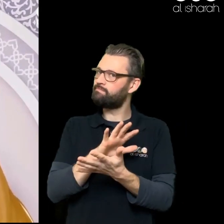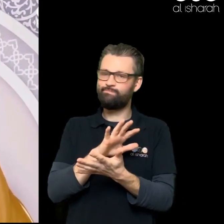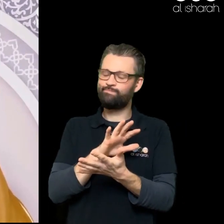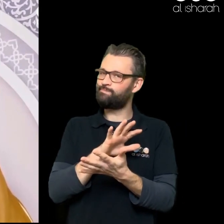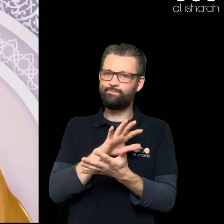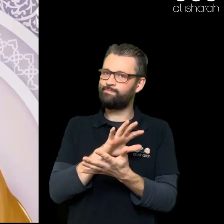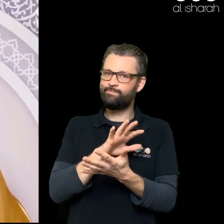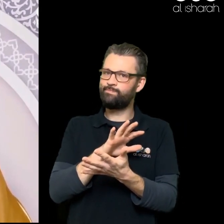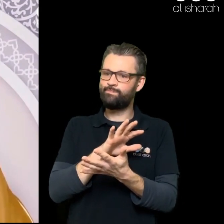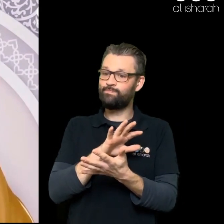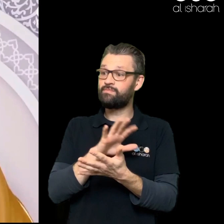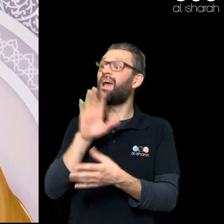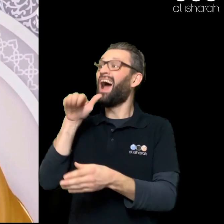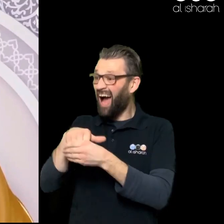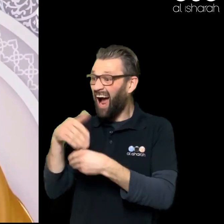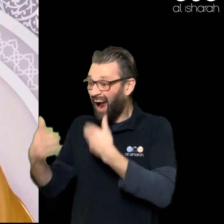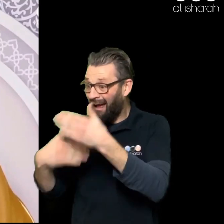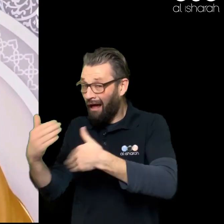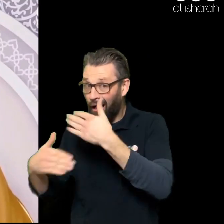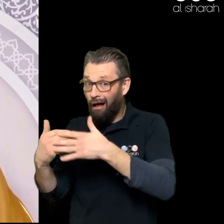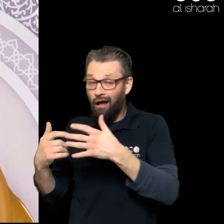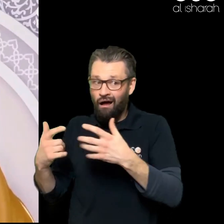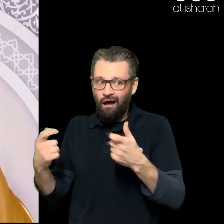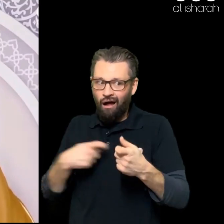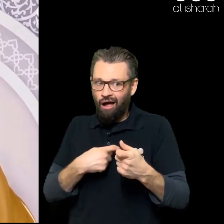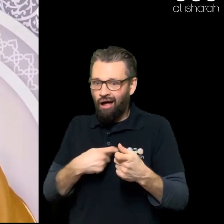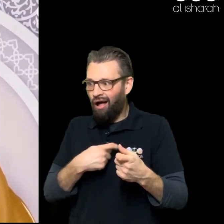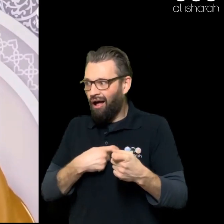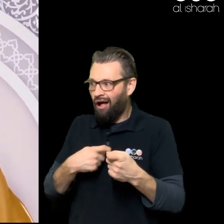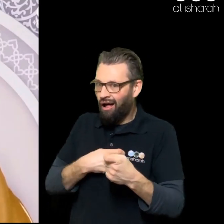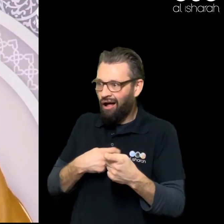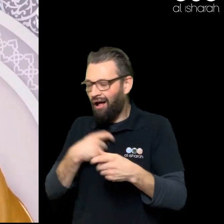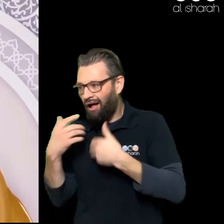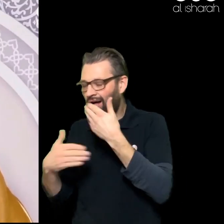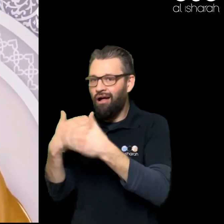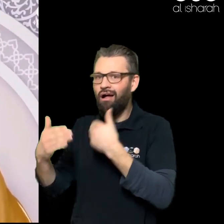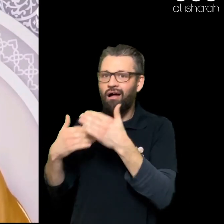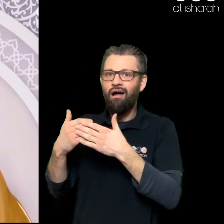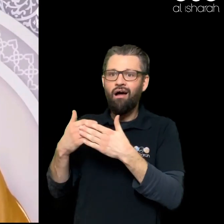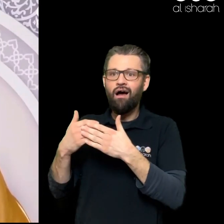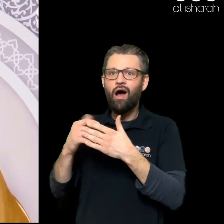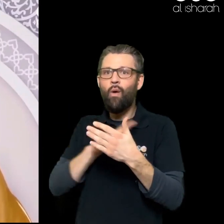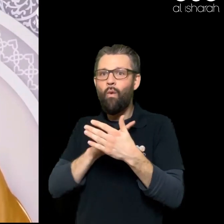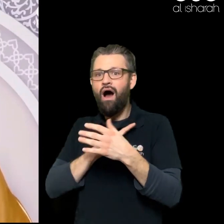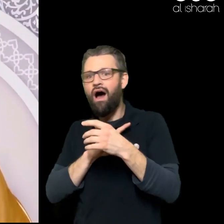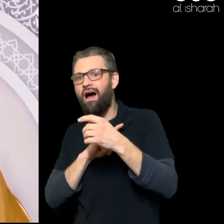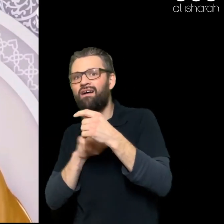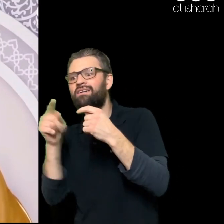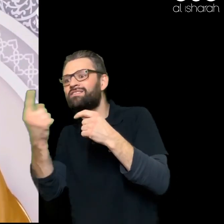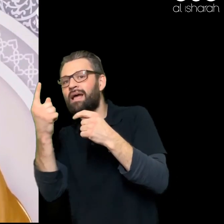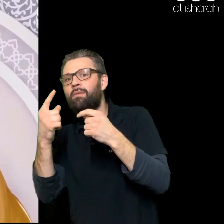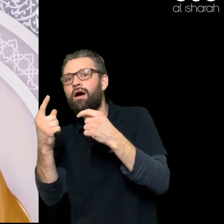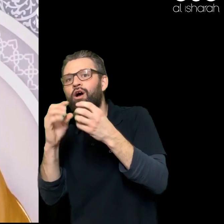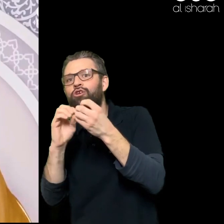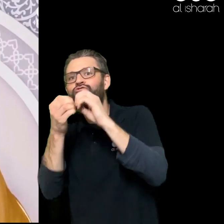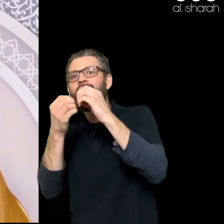Somewhere Somehow Will create An even more Silly Or a sillier Trend Or a challenge And then